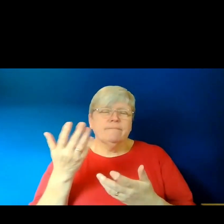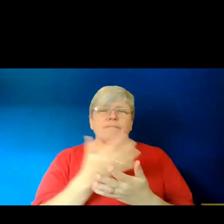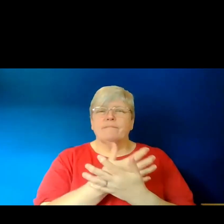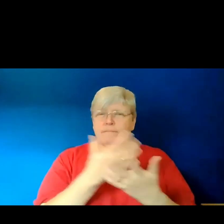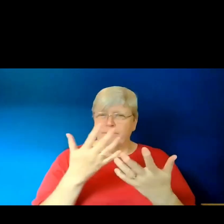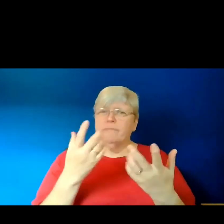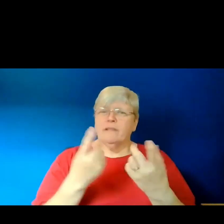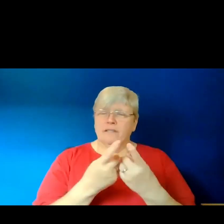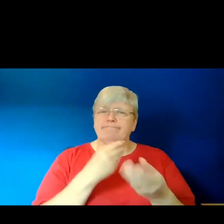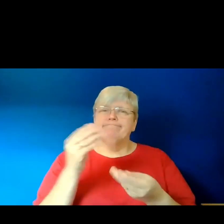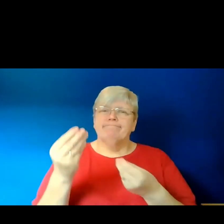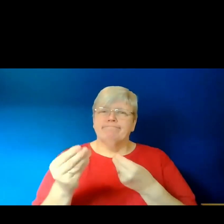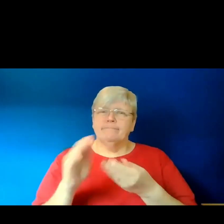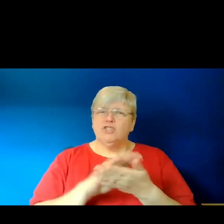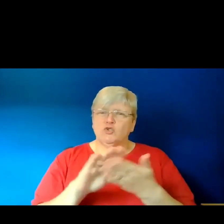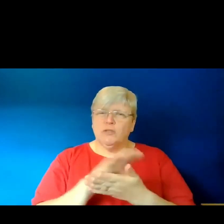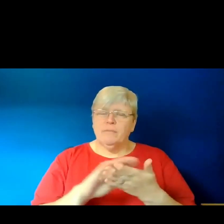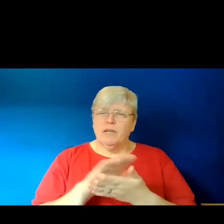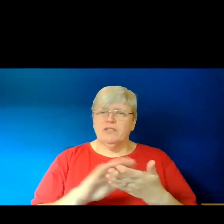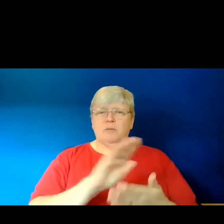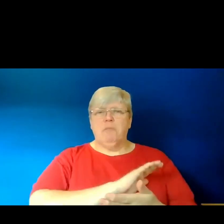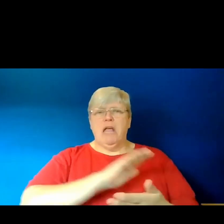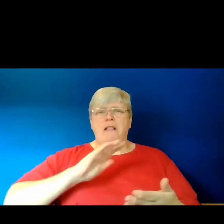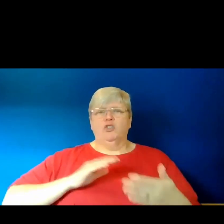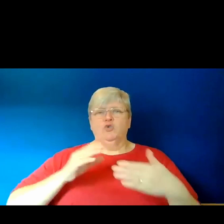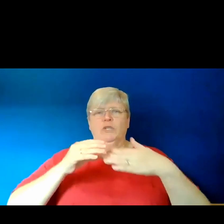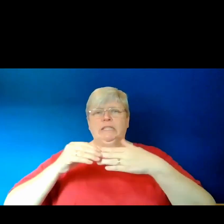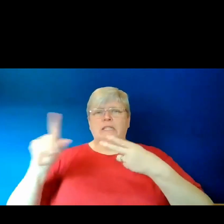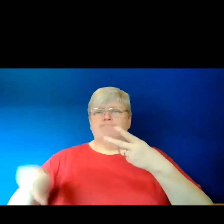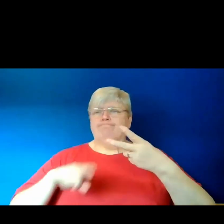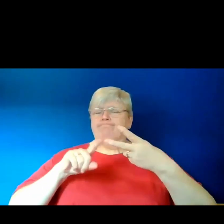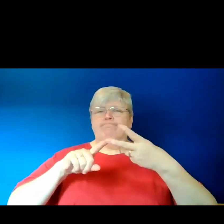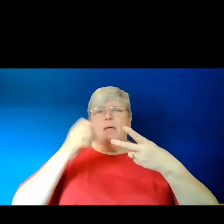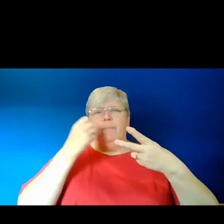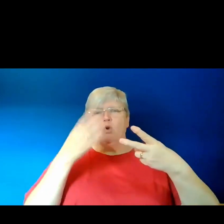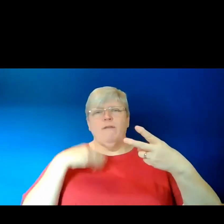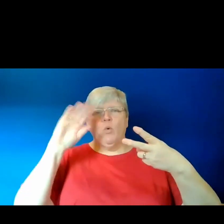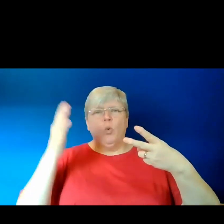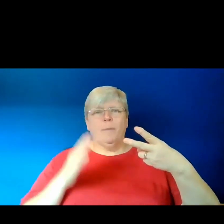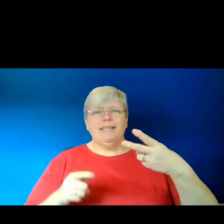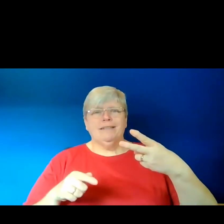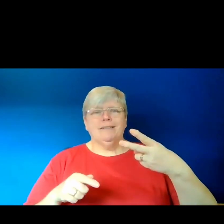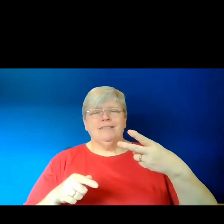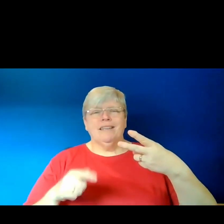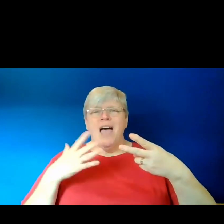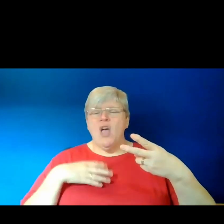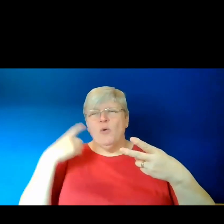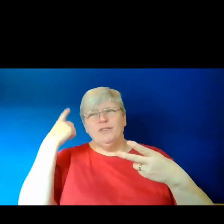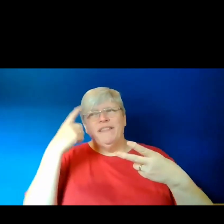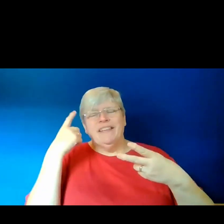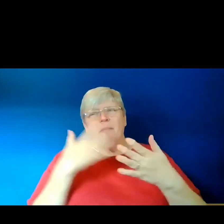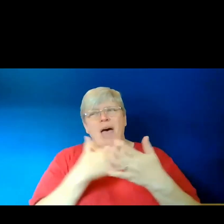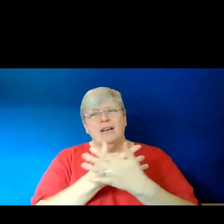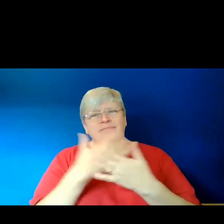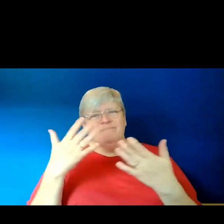accounts describe her as a military leader and a beautiful woman. But I wanted to think about the multiplicity